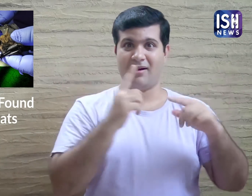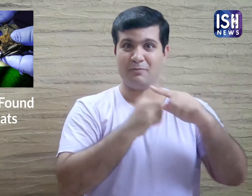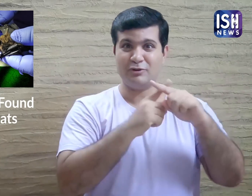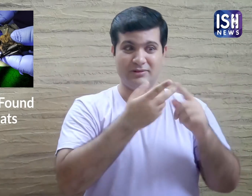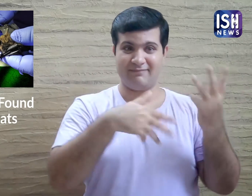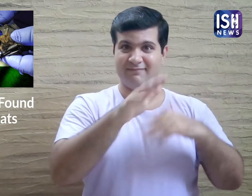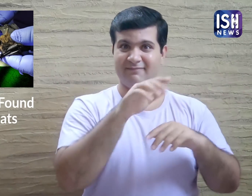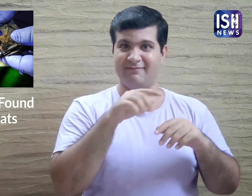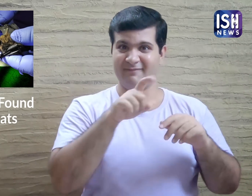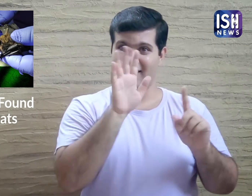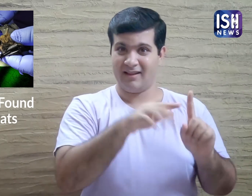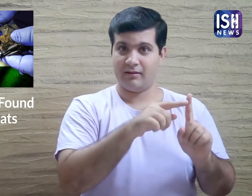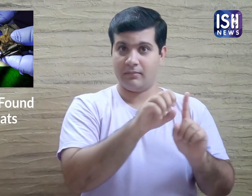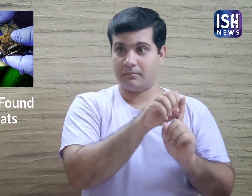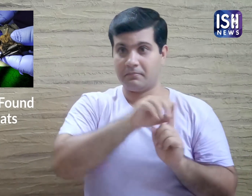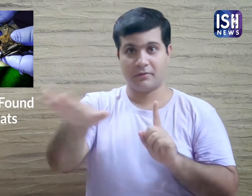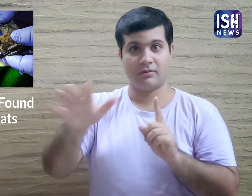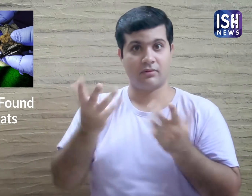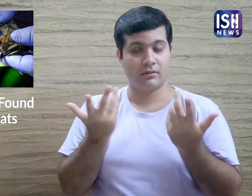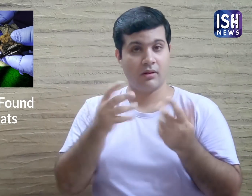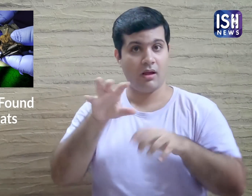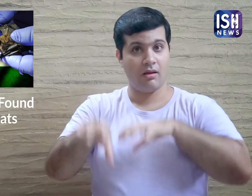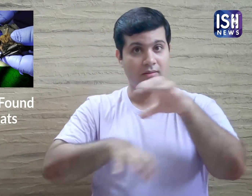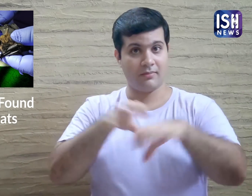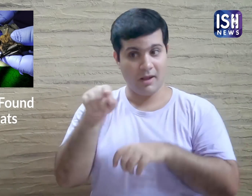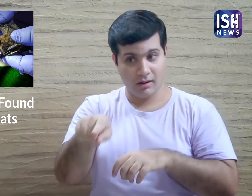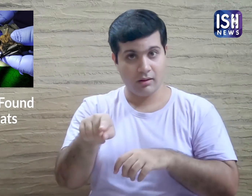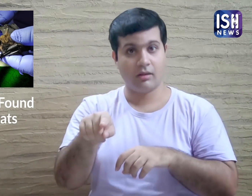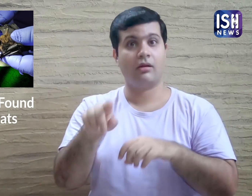and humans are also being tested to make sure it hasn't spread.